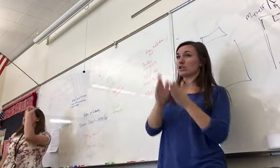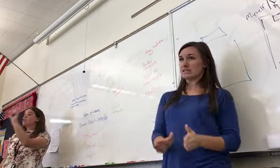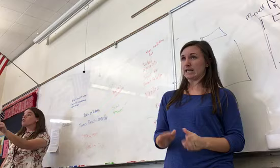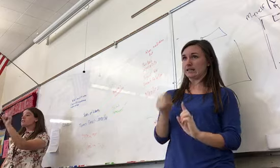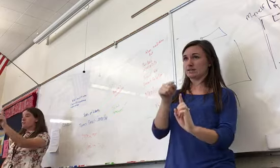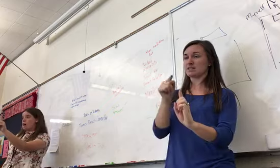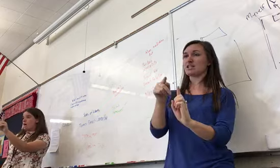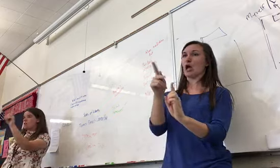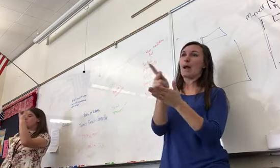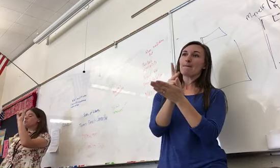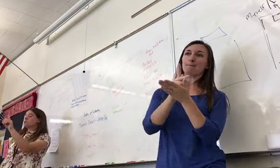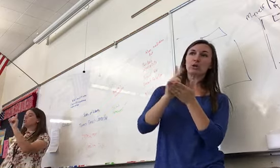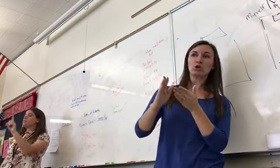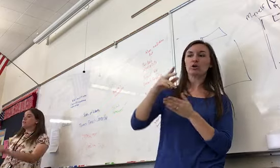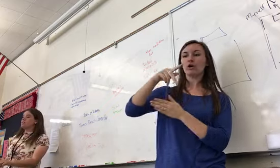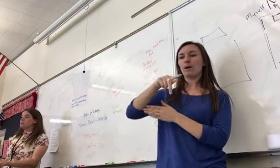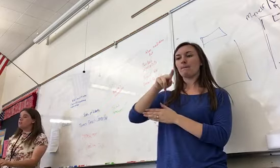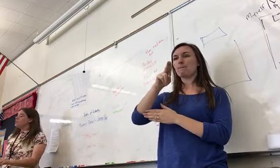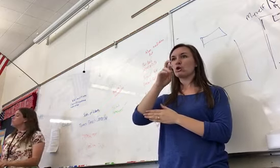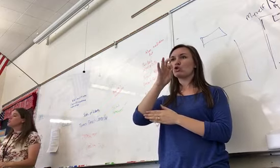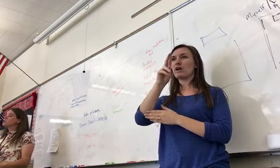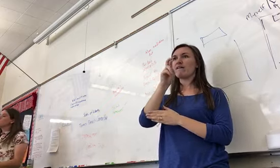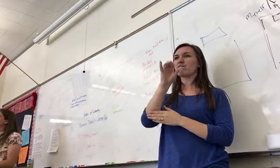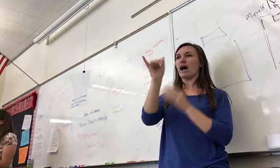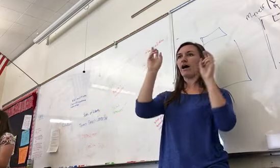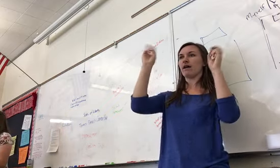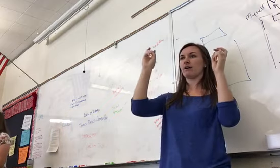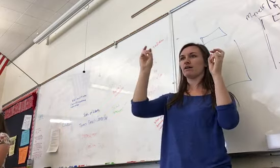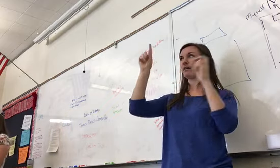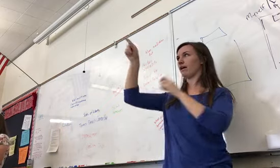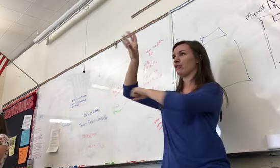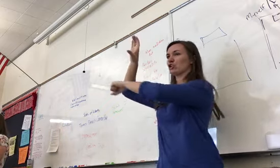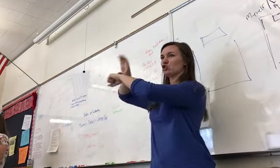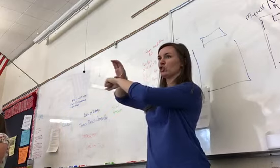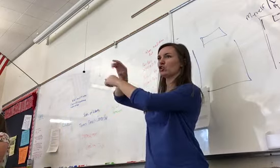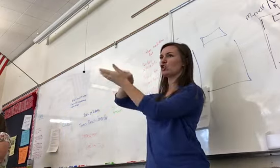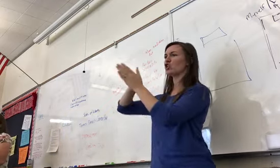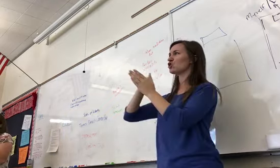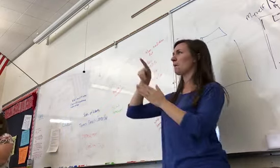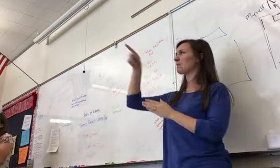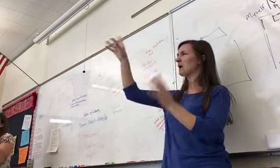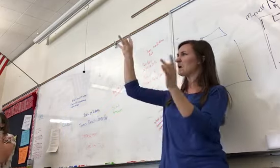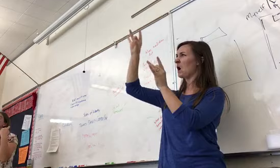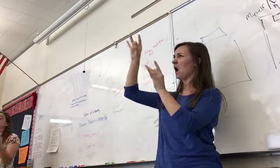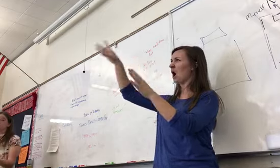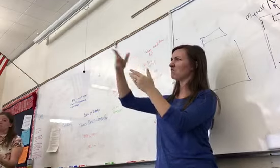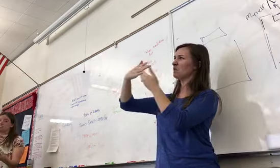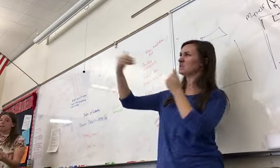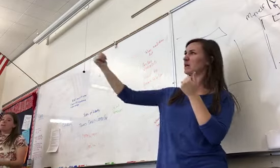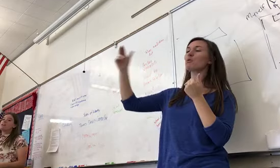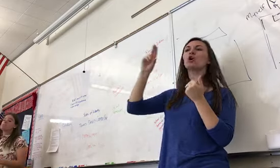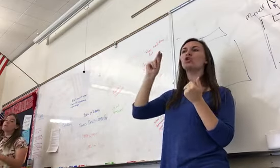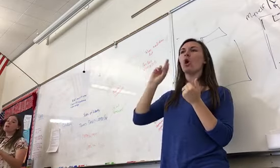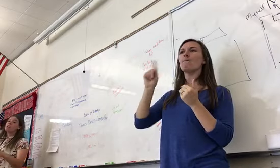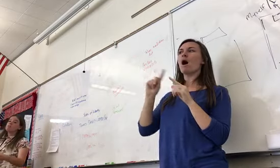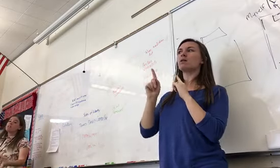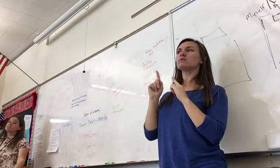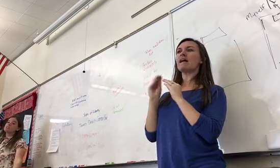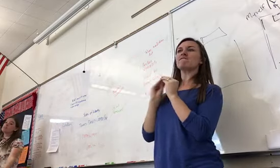Puritans purify the Church of England. The Church of England isn't necessarily bad. It just needs to be fixed. We're not wanting to